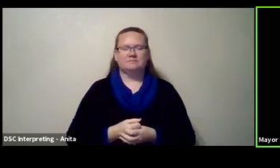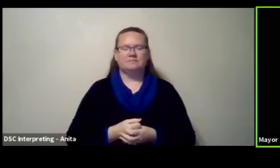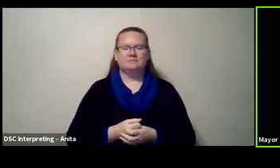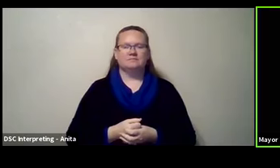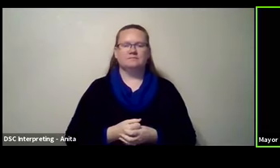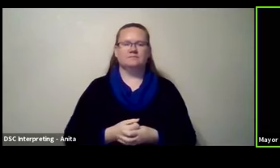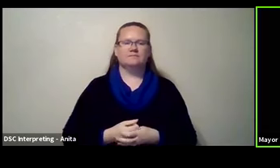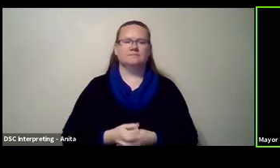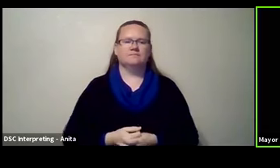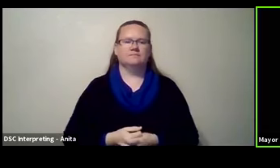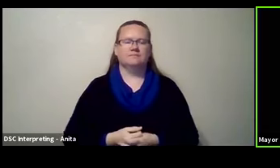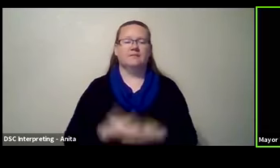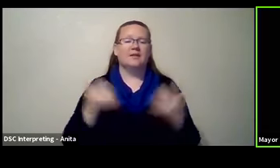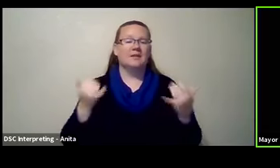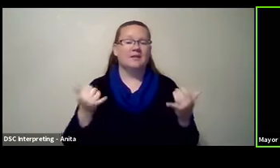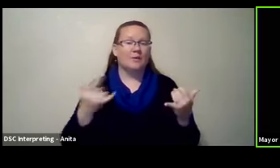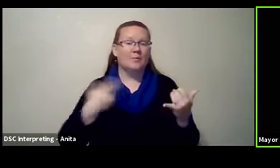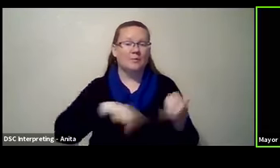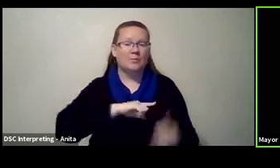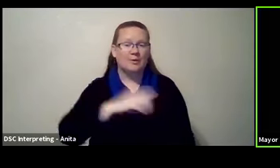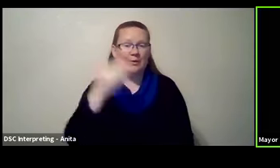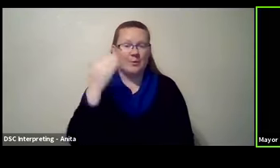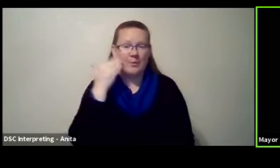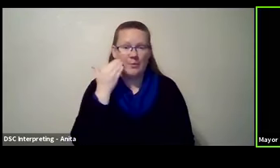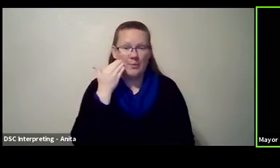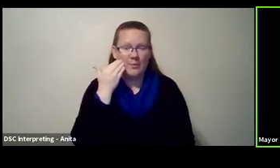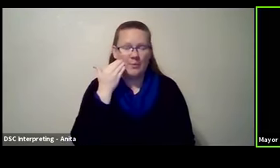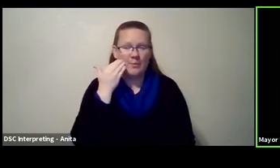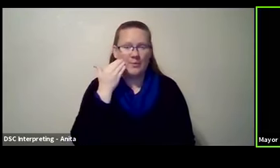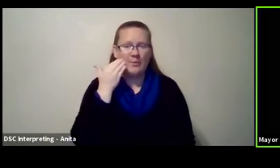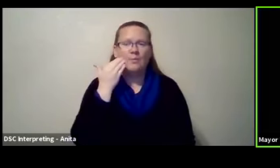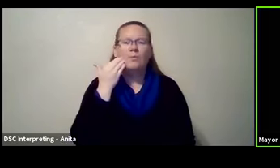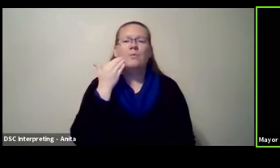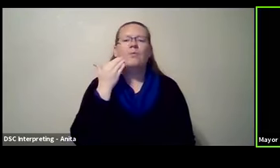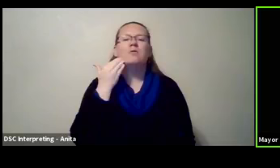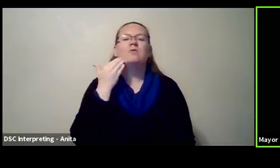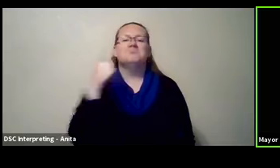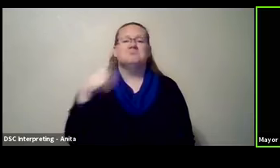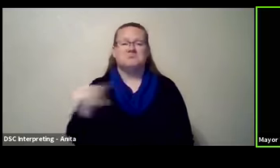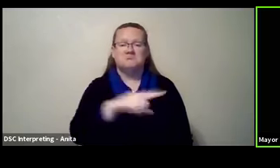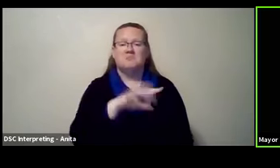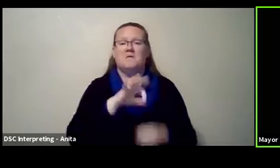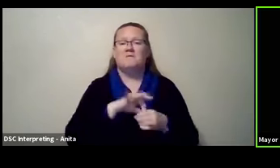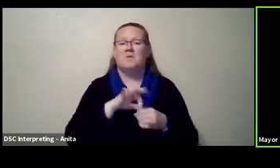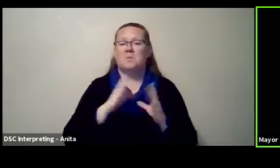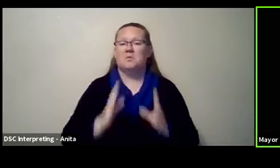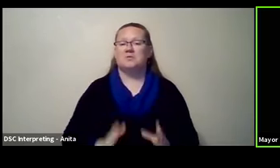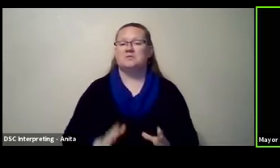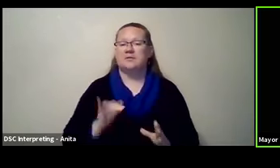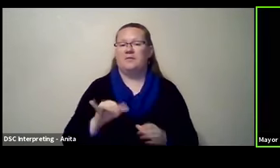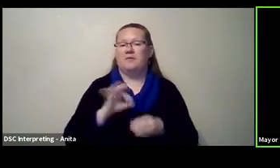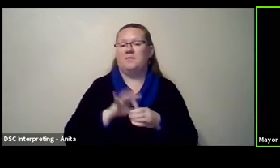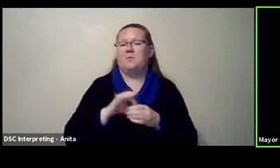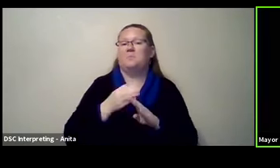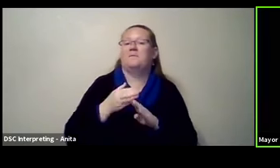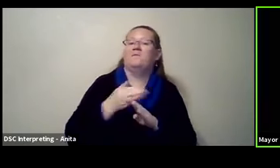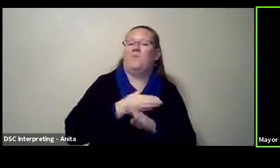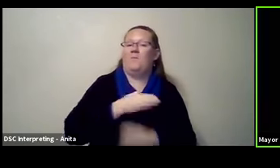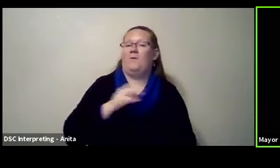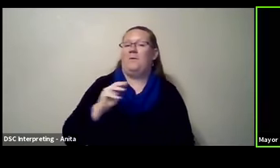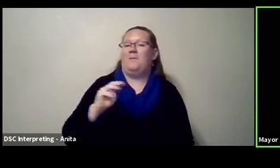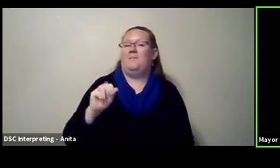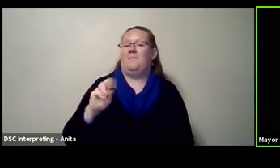now, um, is that, uh, the voters who voted before March 17th, uh,